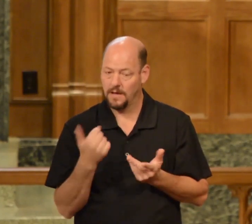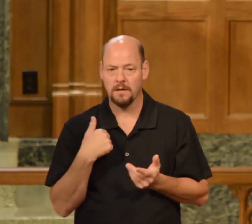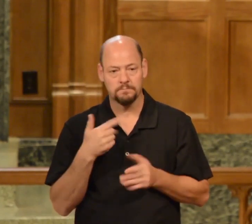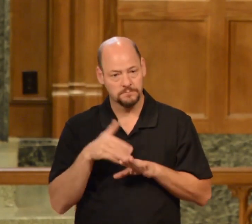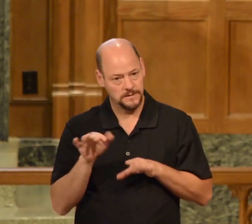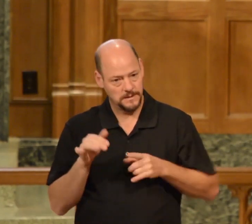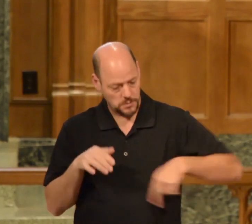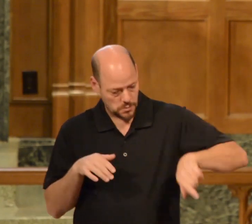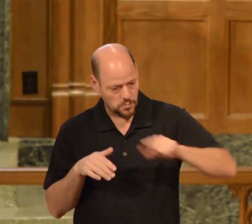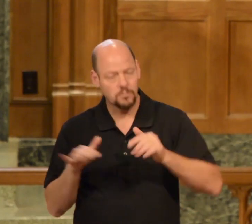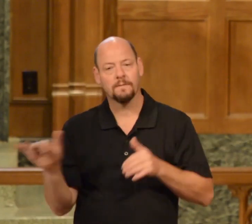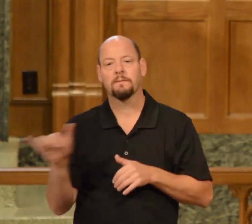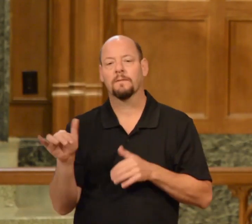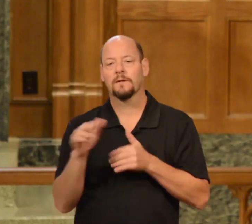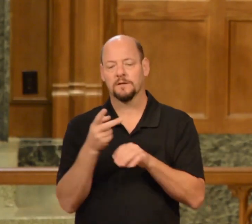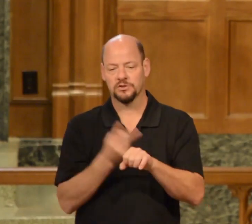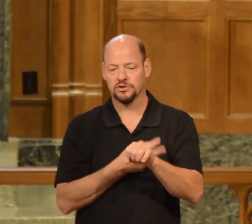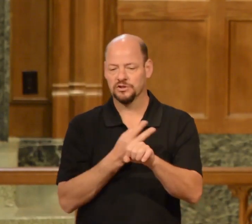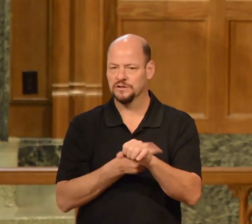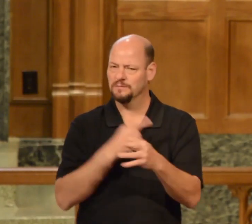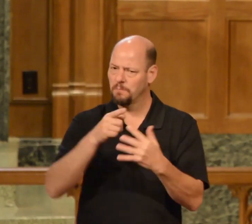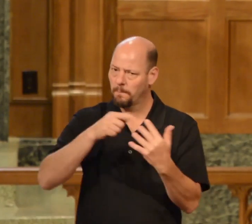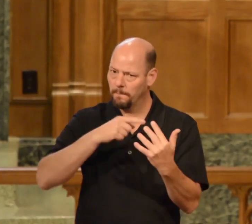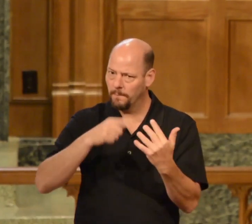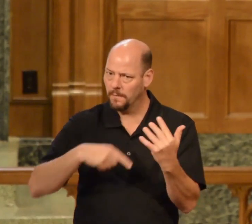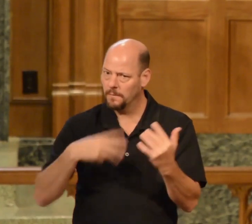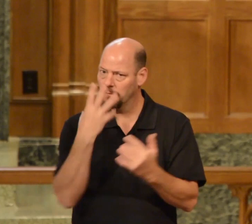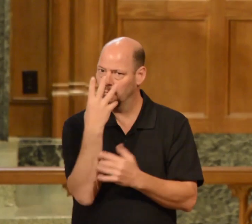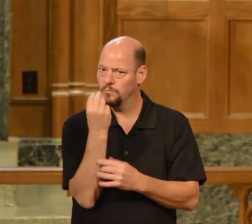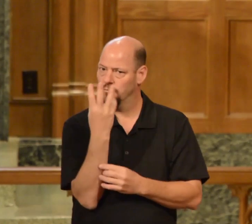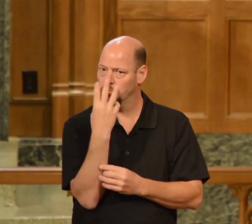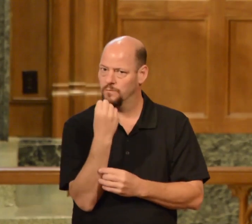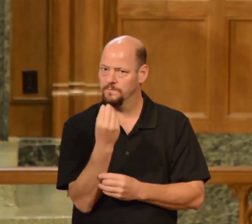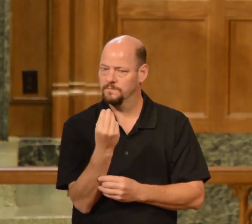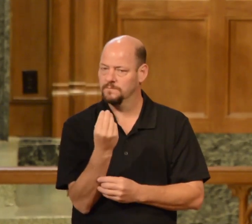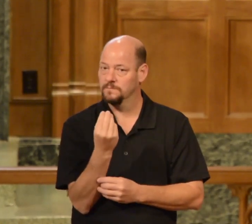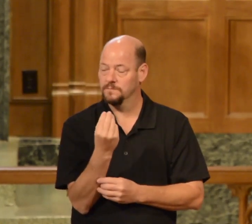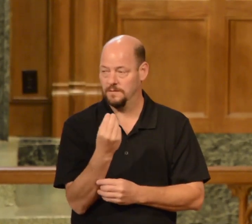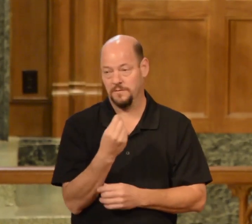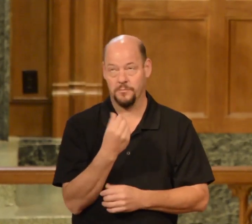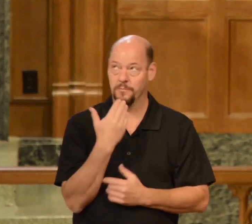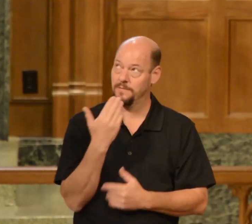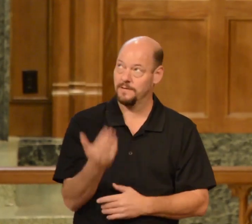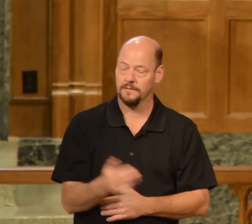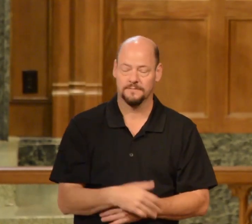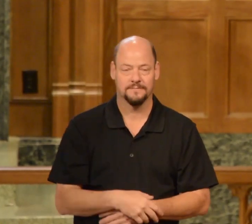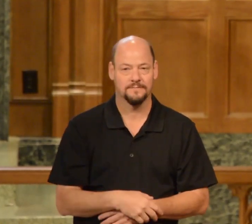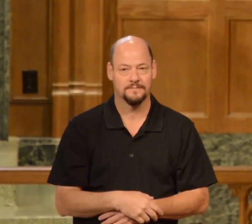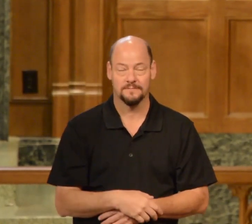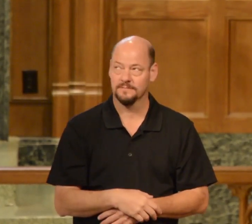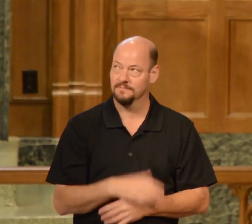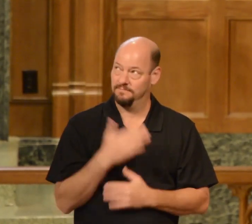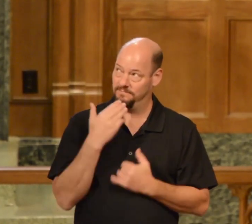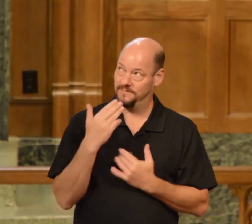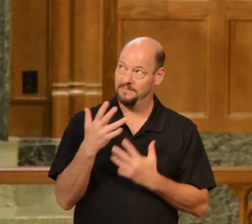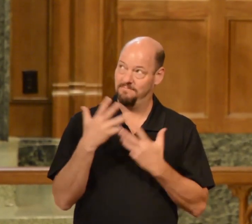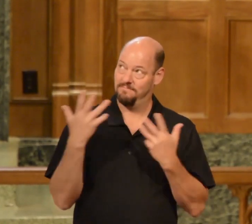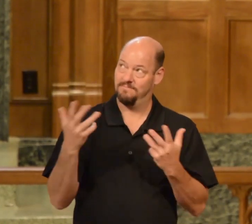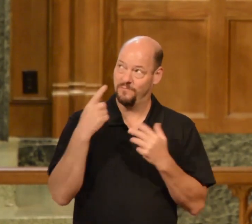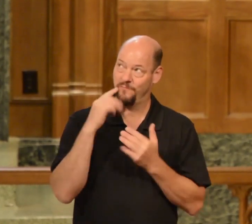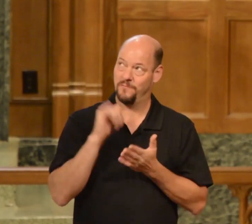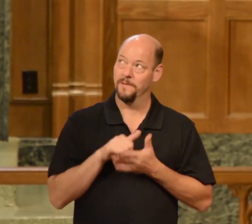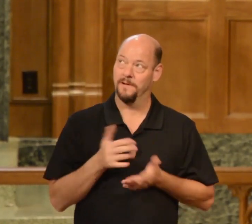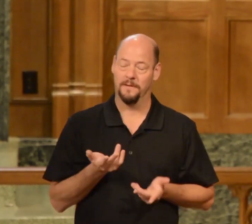you out like sheep in the midst of wolves you say well thanks a lot Jesus for that